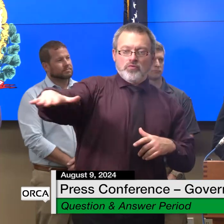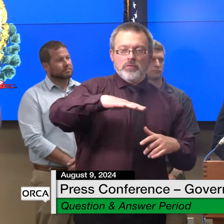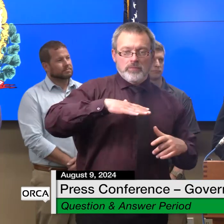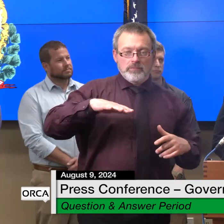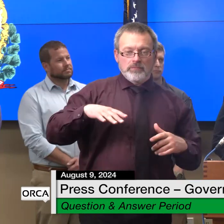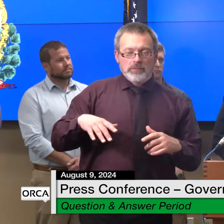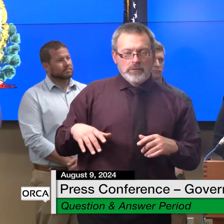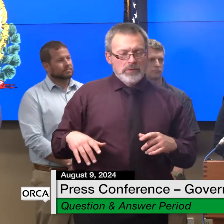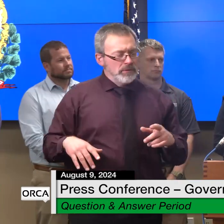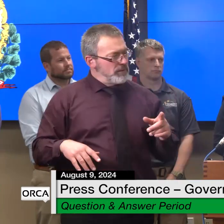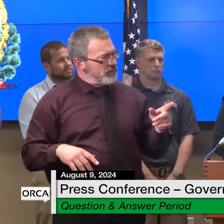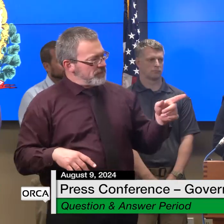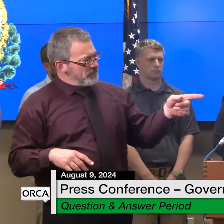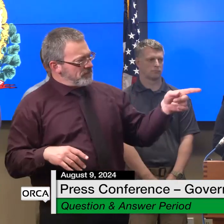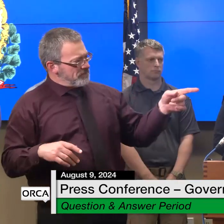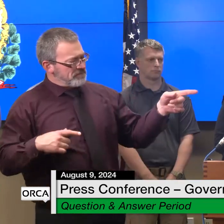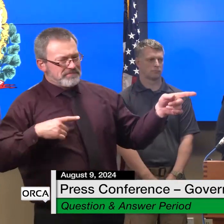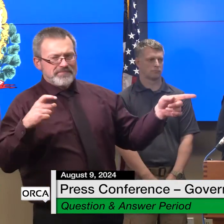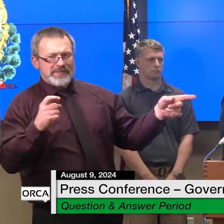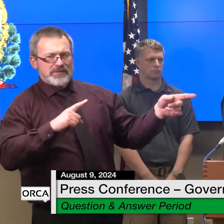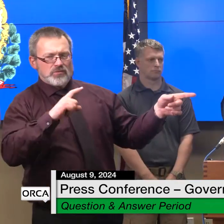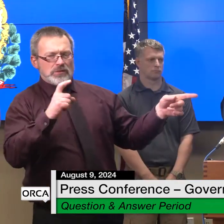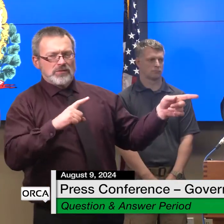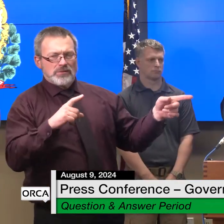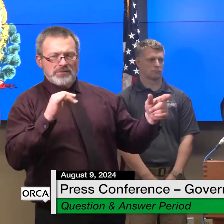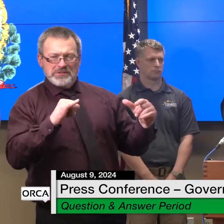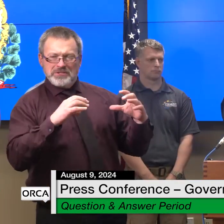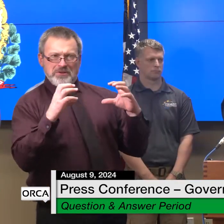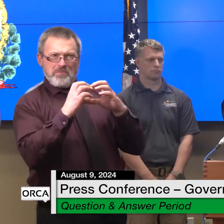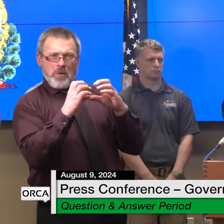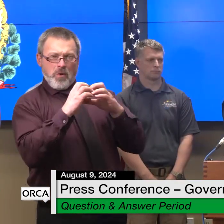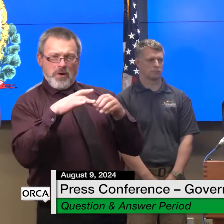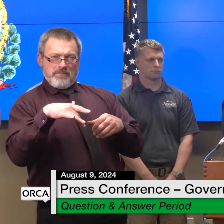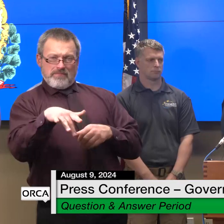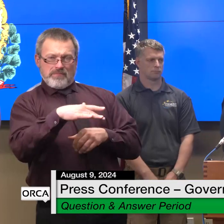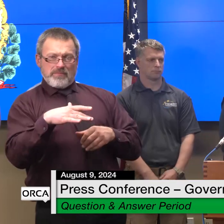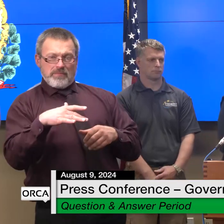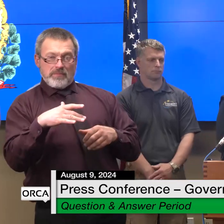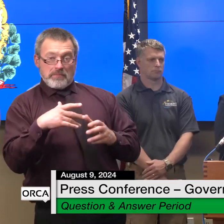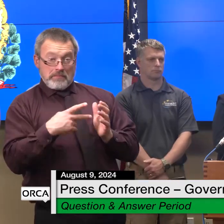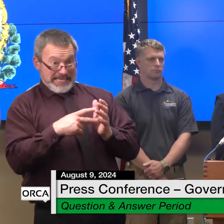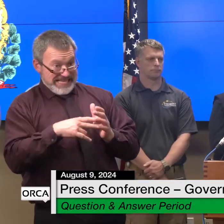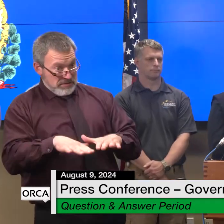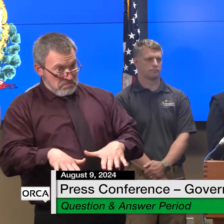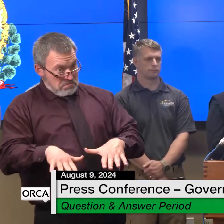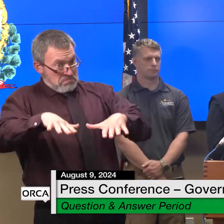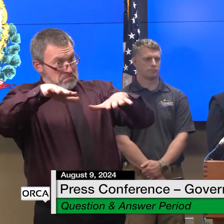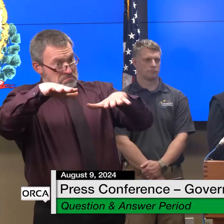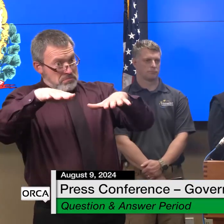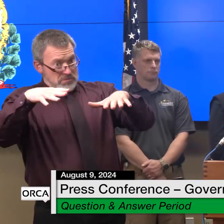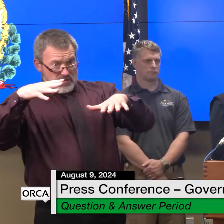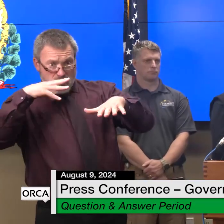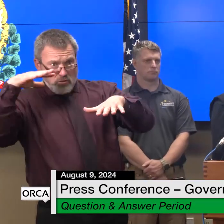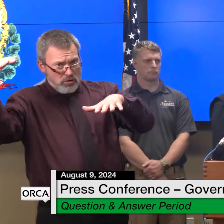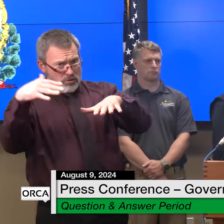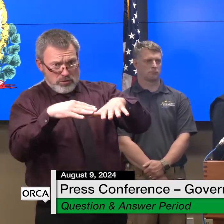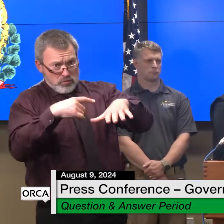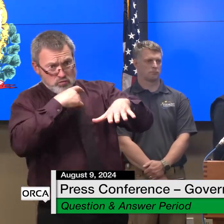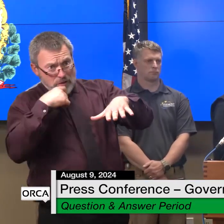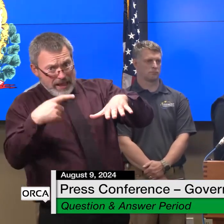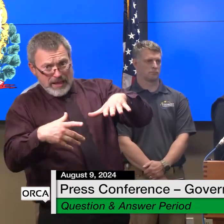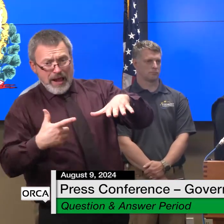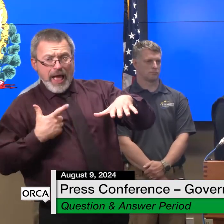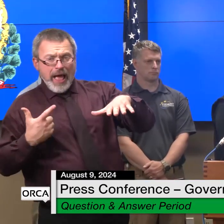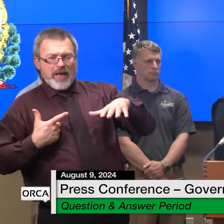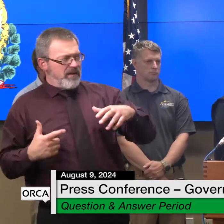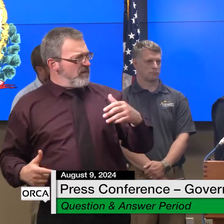i assume these are mobile home lots that are you know high and dry completely out of the flood plain they are and i might have uh either